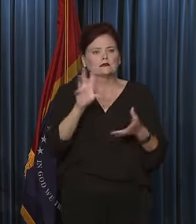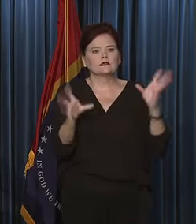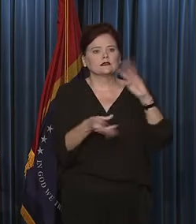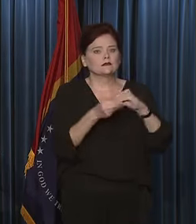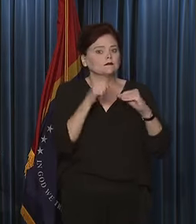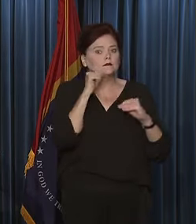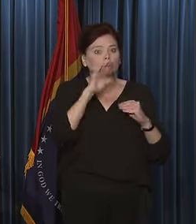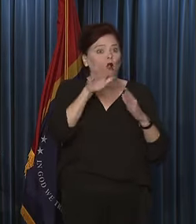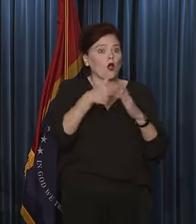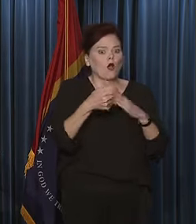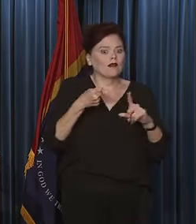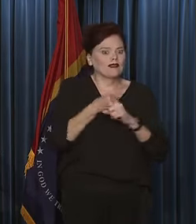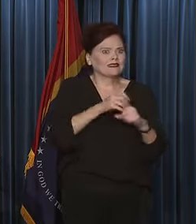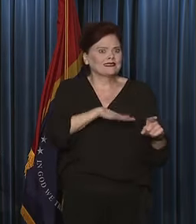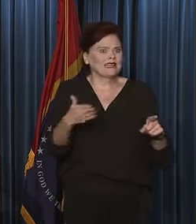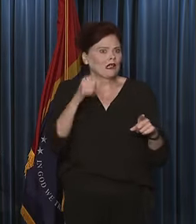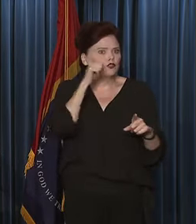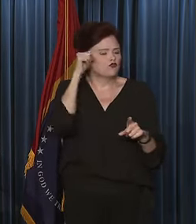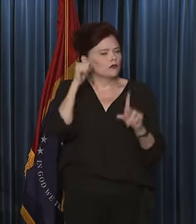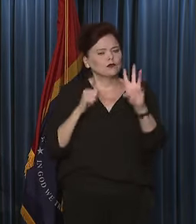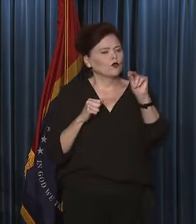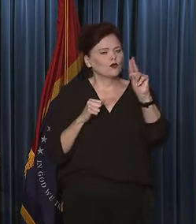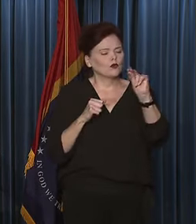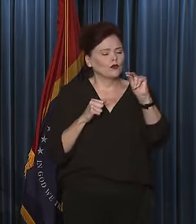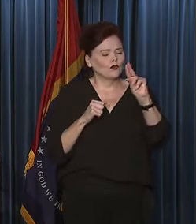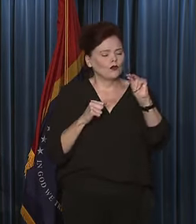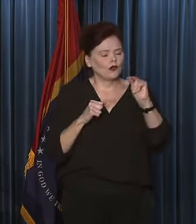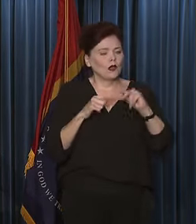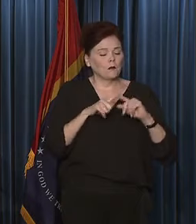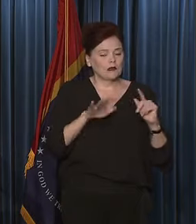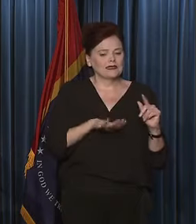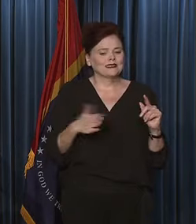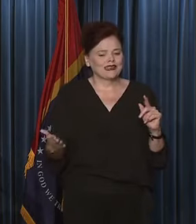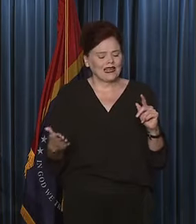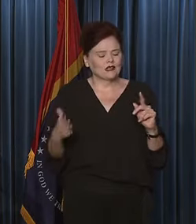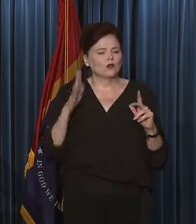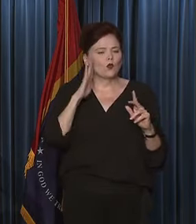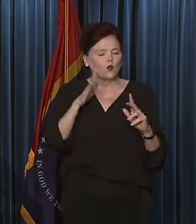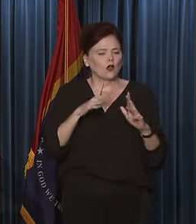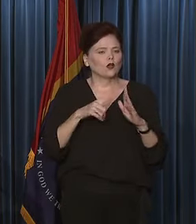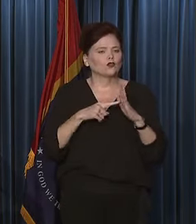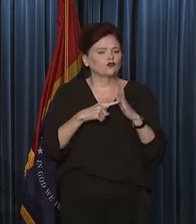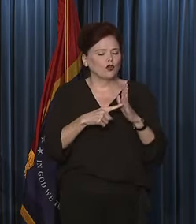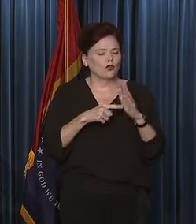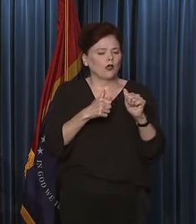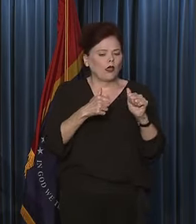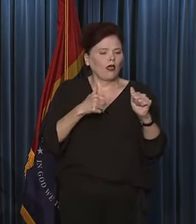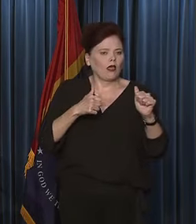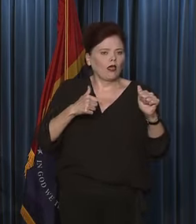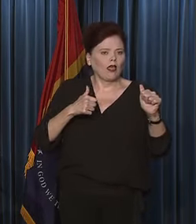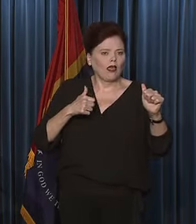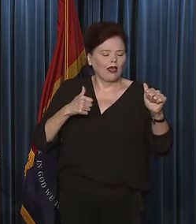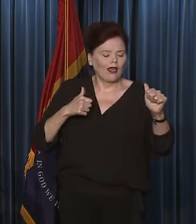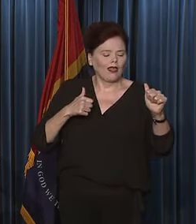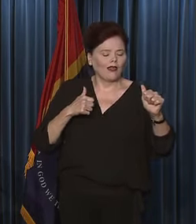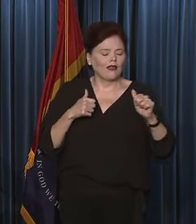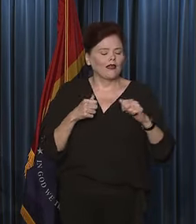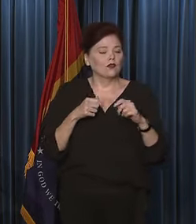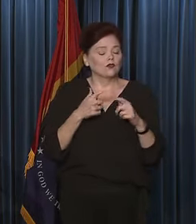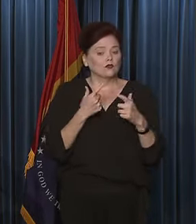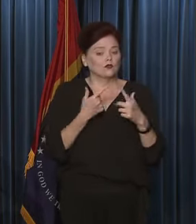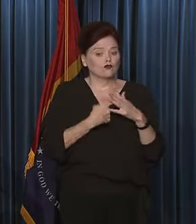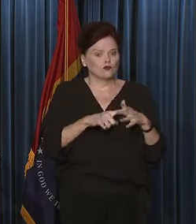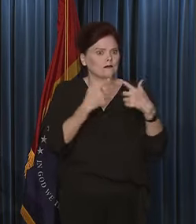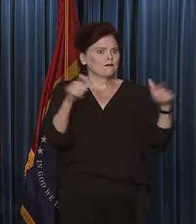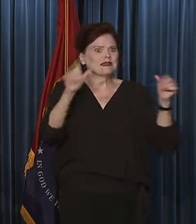all happen yesterday. It's over a multi-week period. But deaths are a lagging indicator. You know, you start with a large